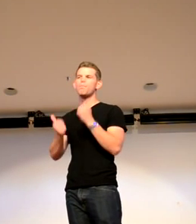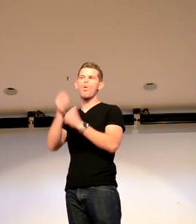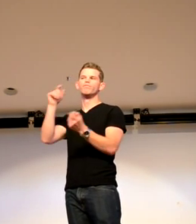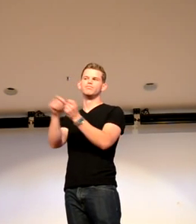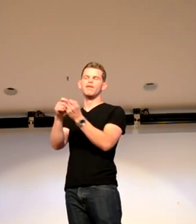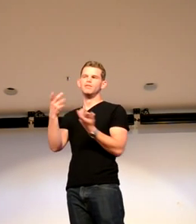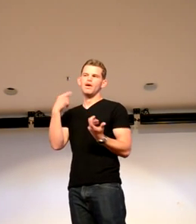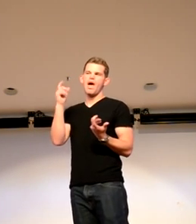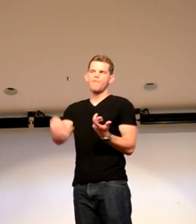will do it